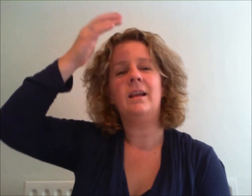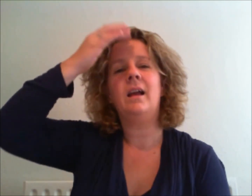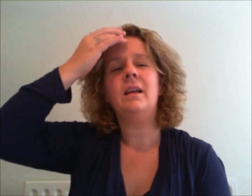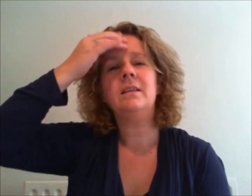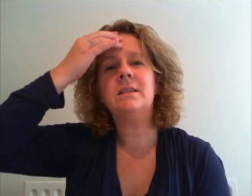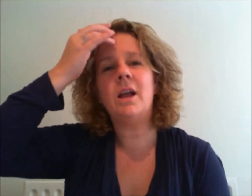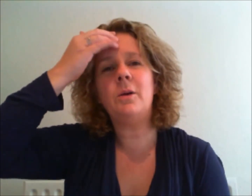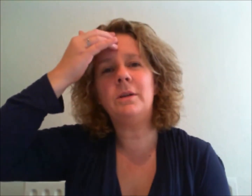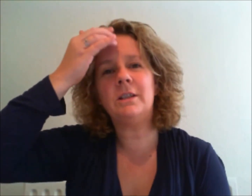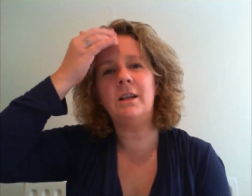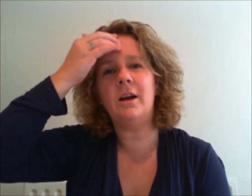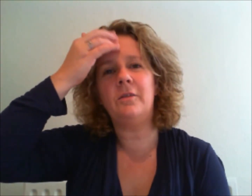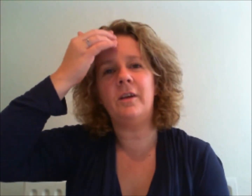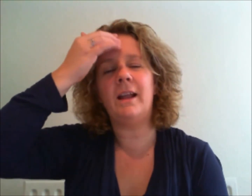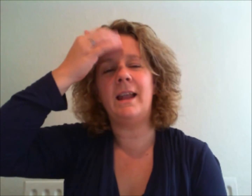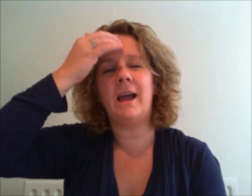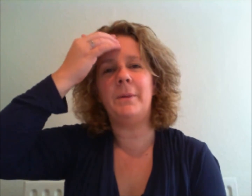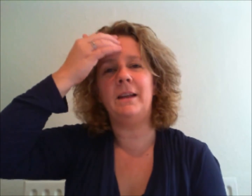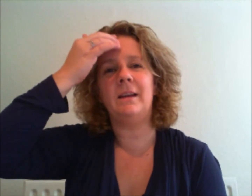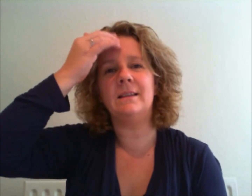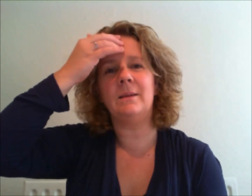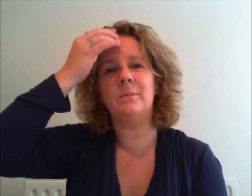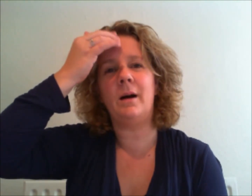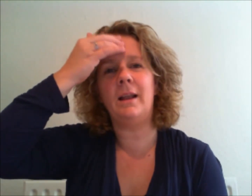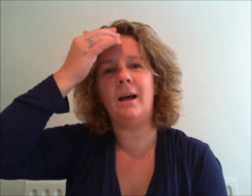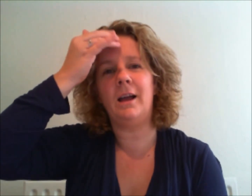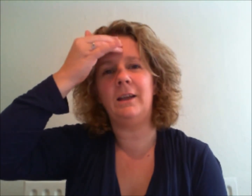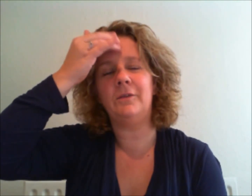so much love and happiness in my life